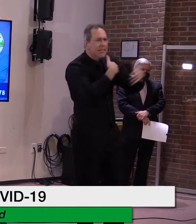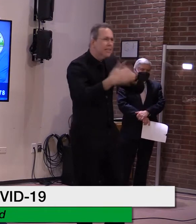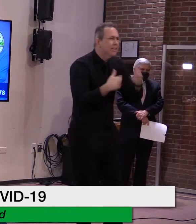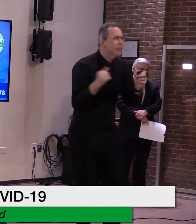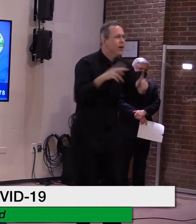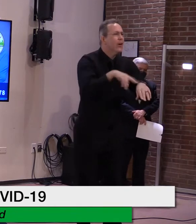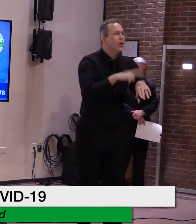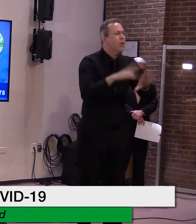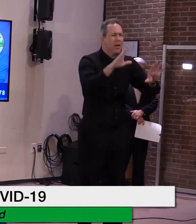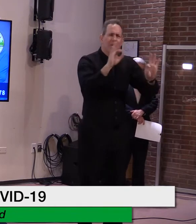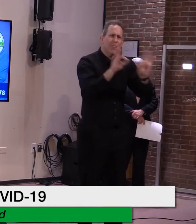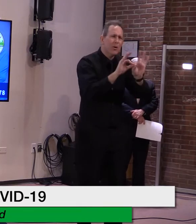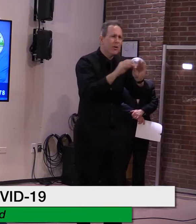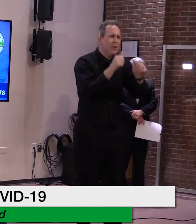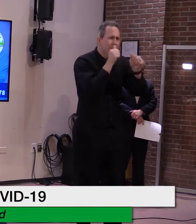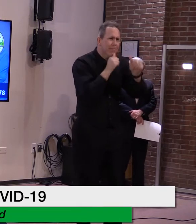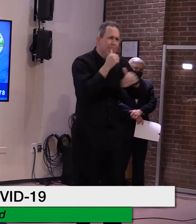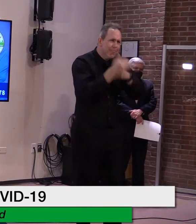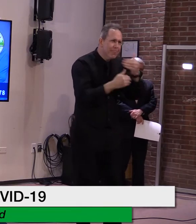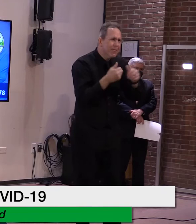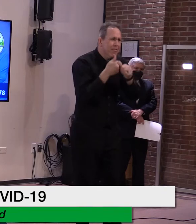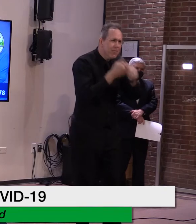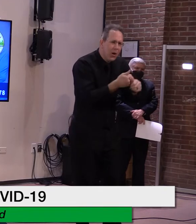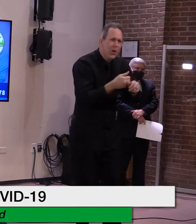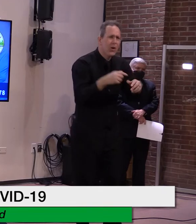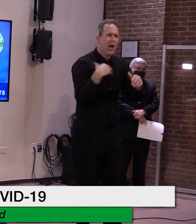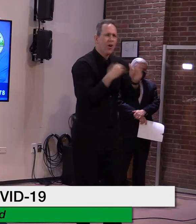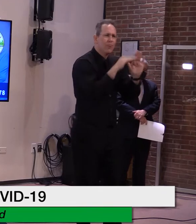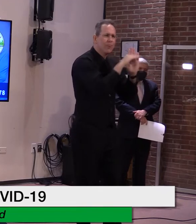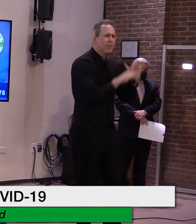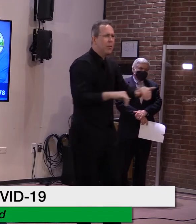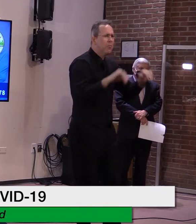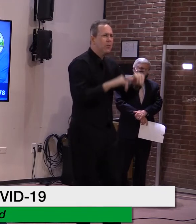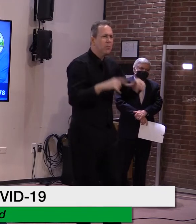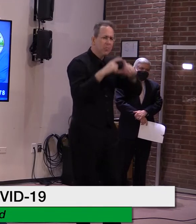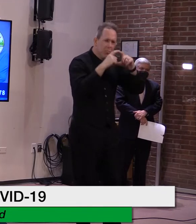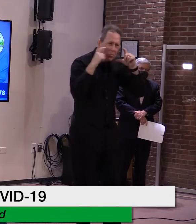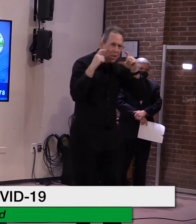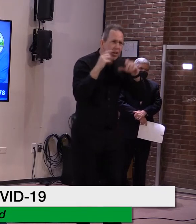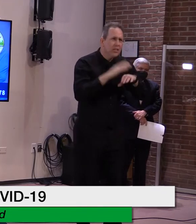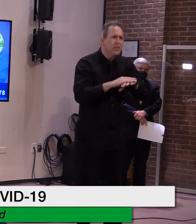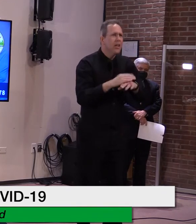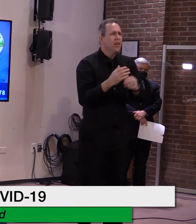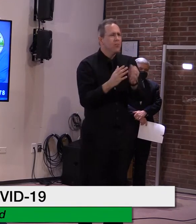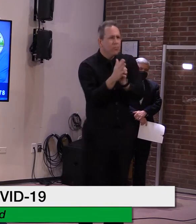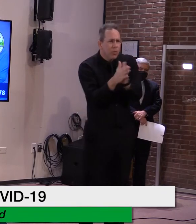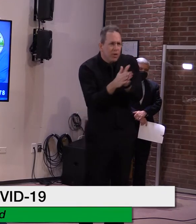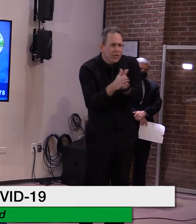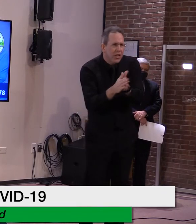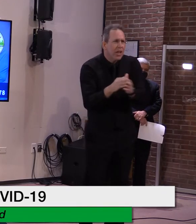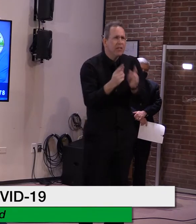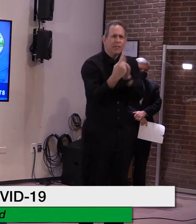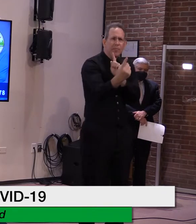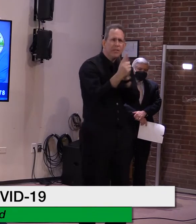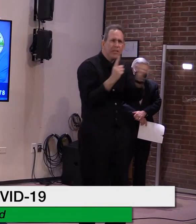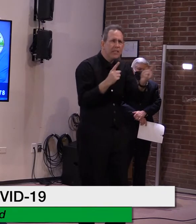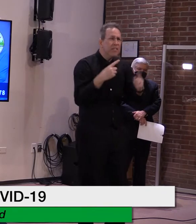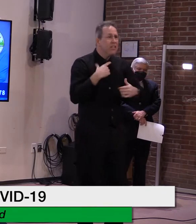like wearing a mask, washing your hands, staying physically distance and staying home when sick.